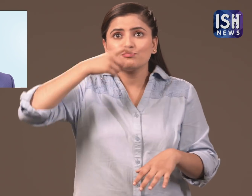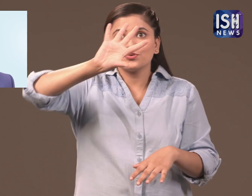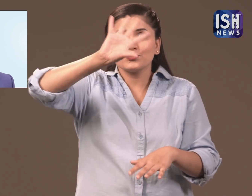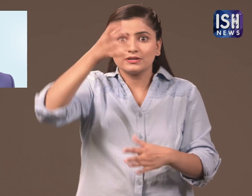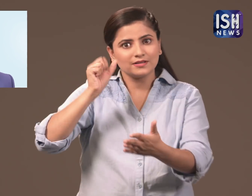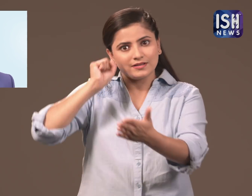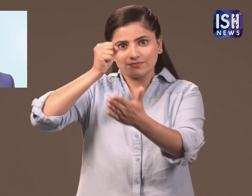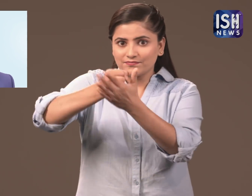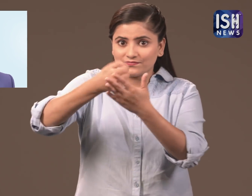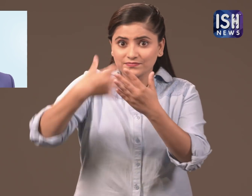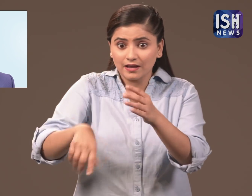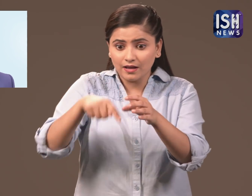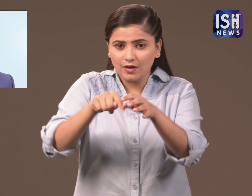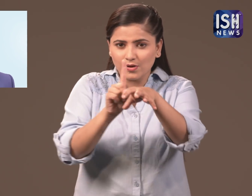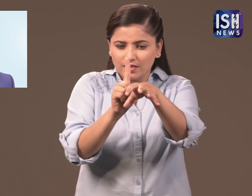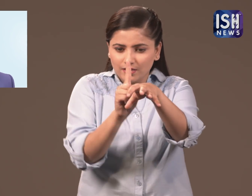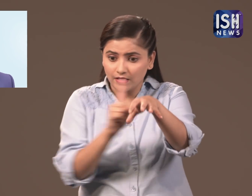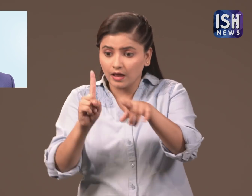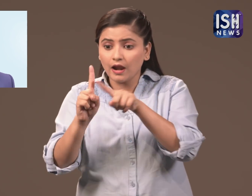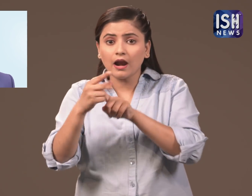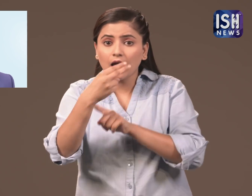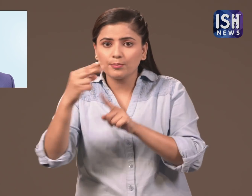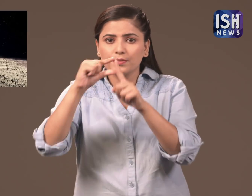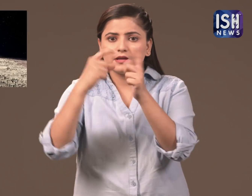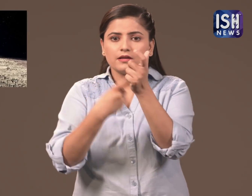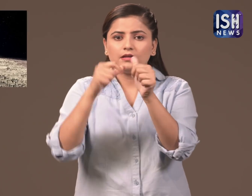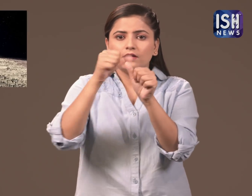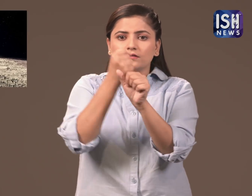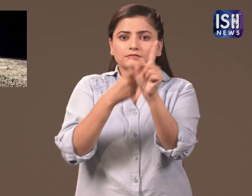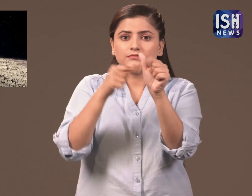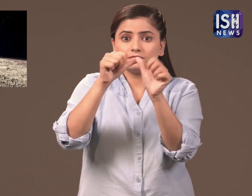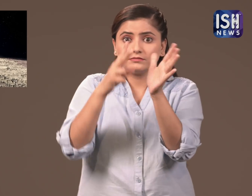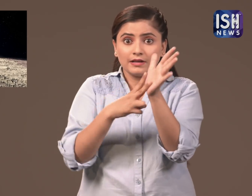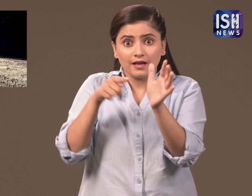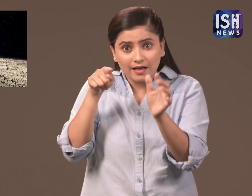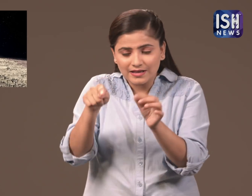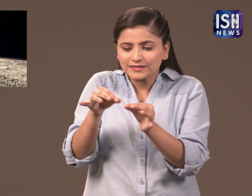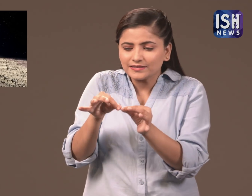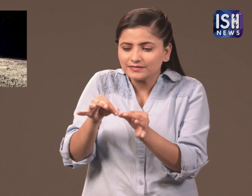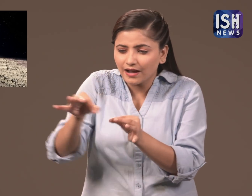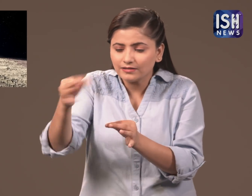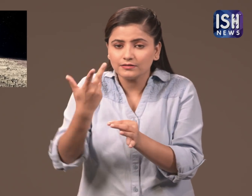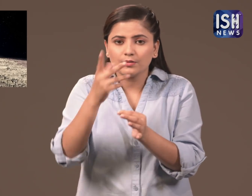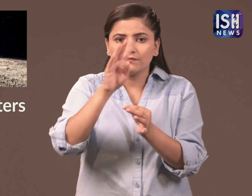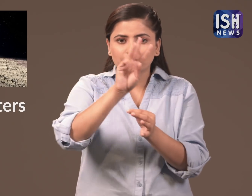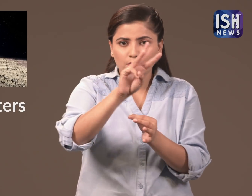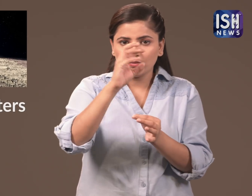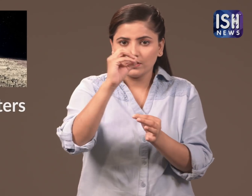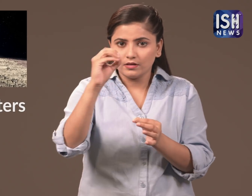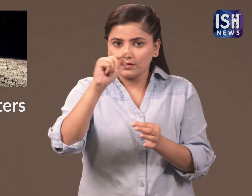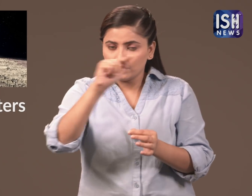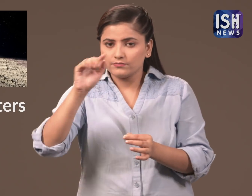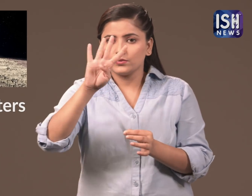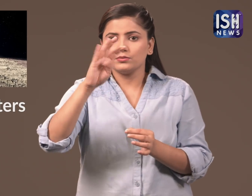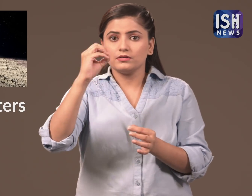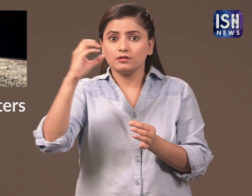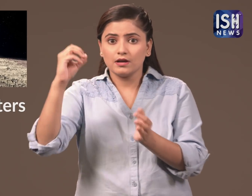the rover Pragyan will come out of it and will move on the Moon for 300-400 metres.